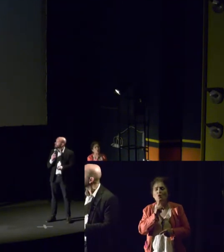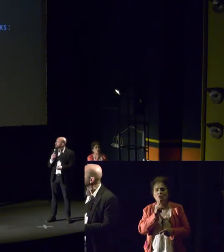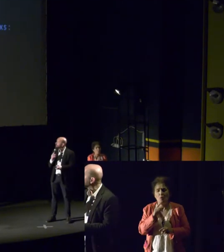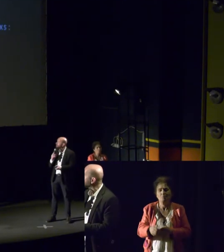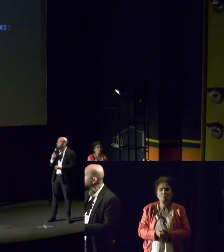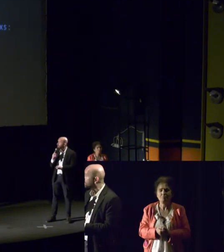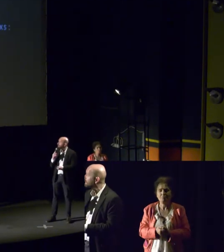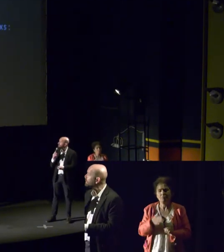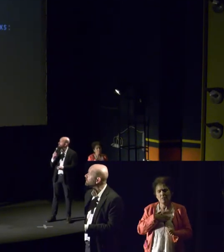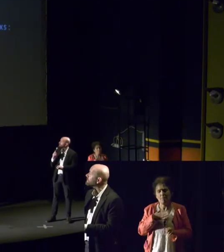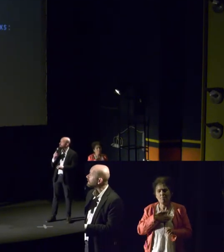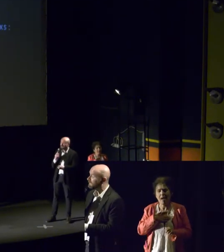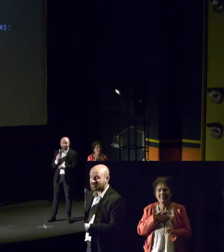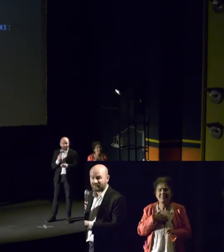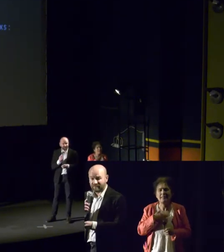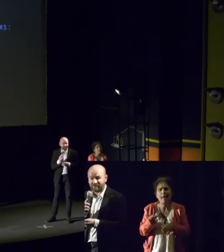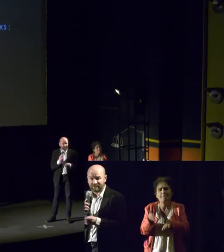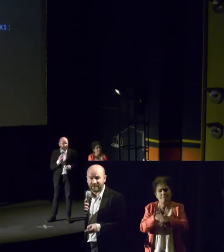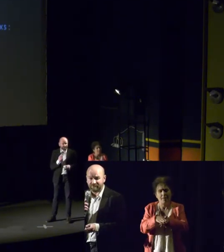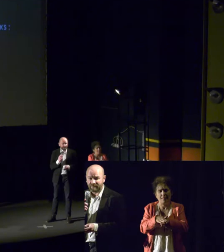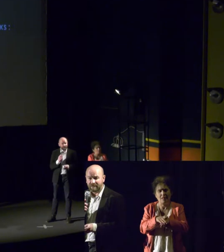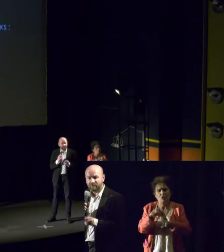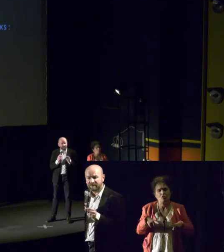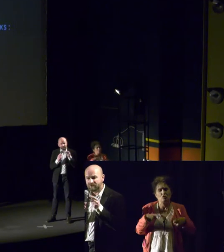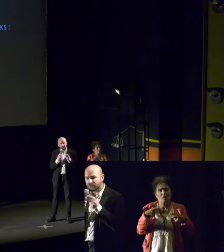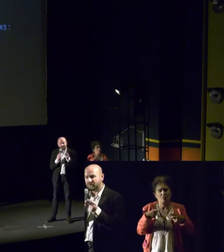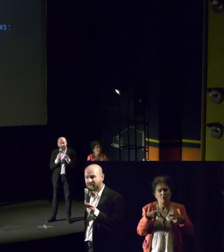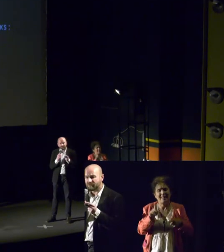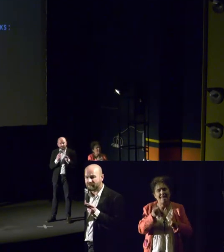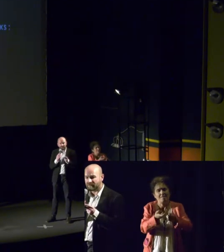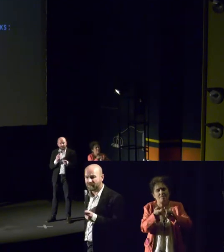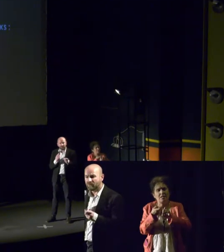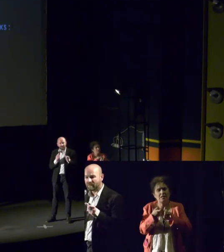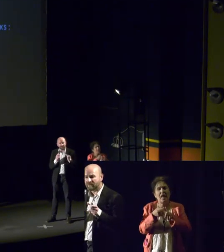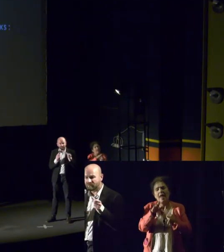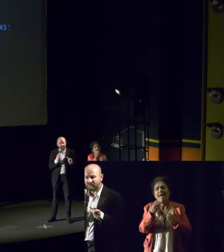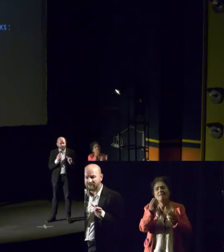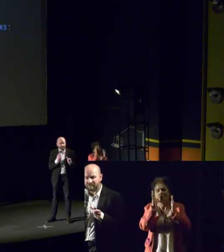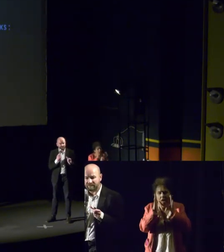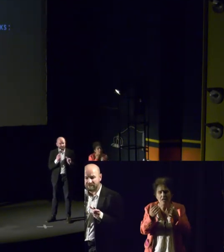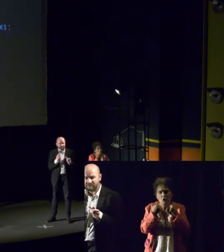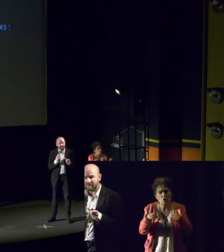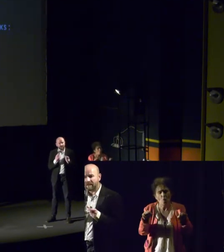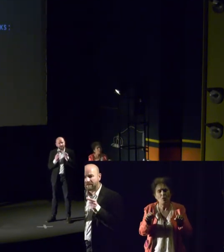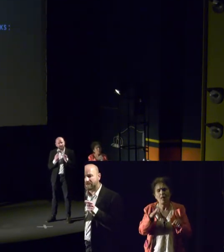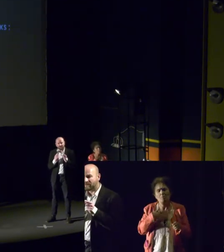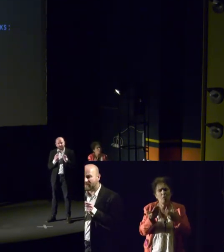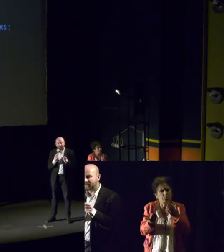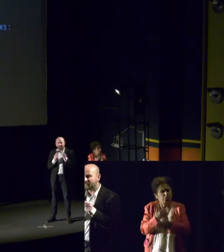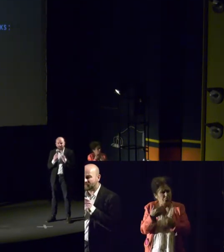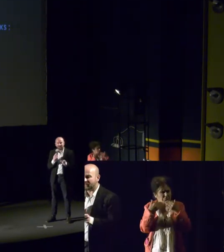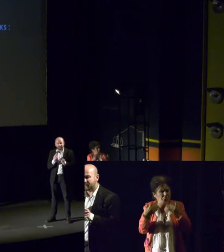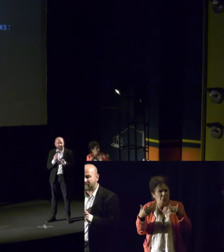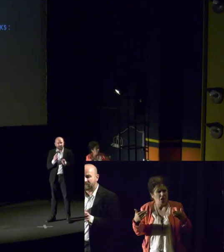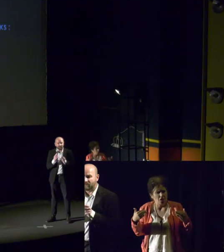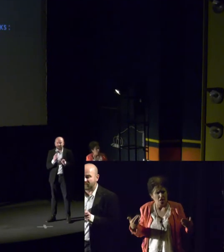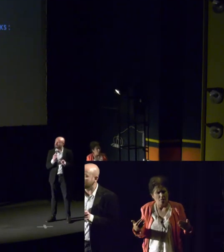freedom, they've also stepped up their game. We see two main trends. One is professionalization, and another one